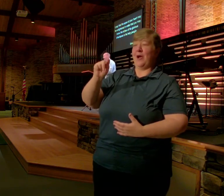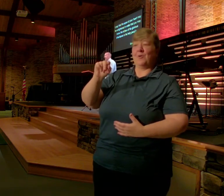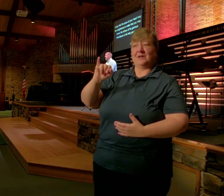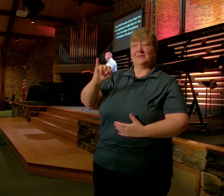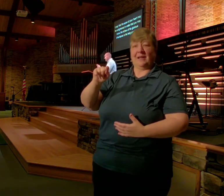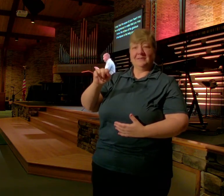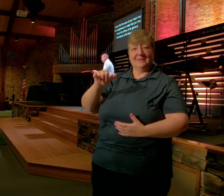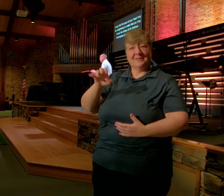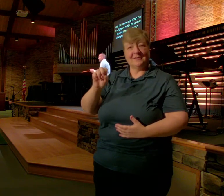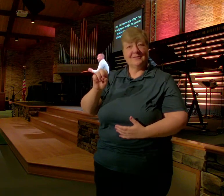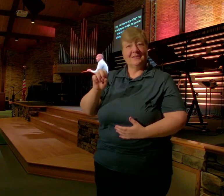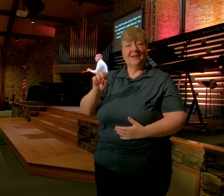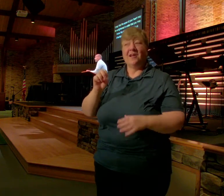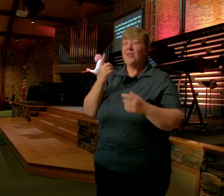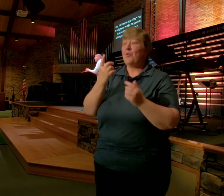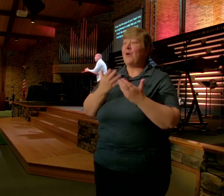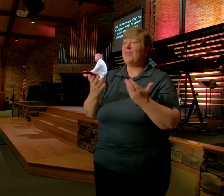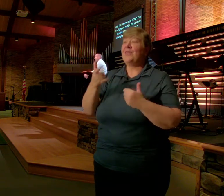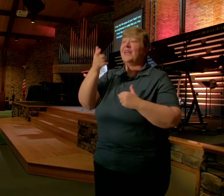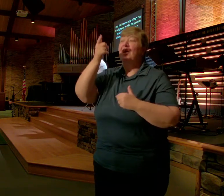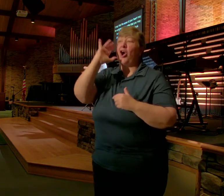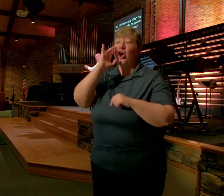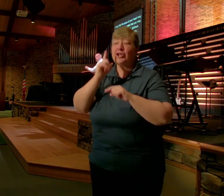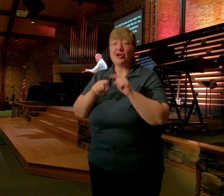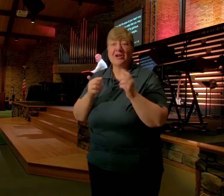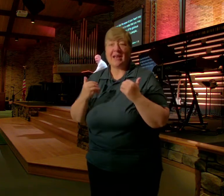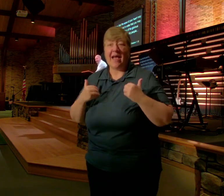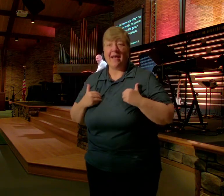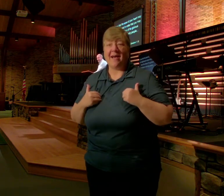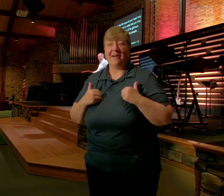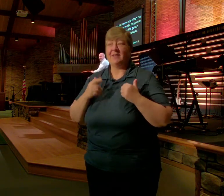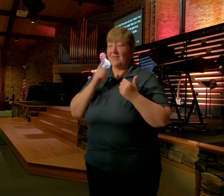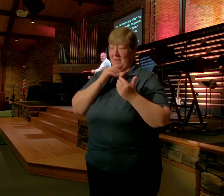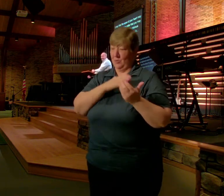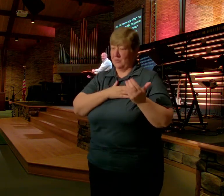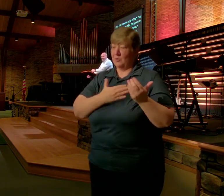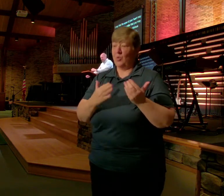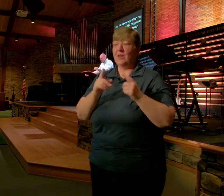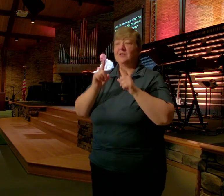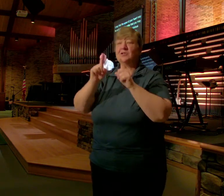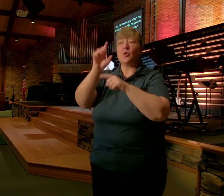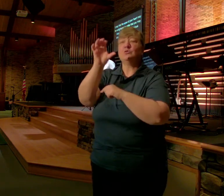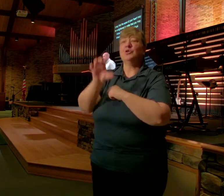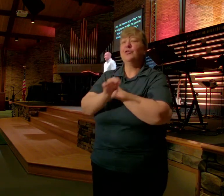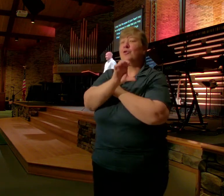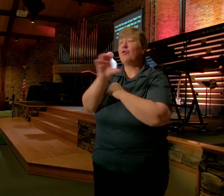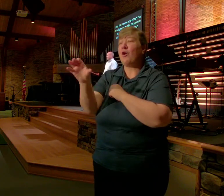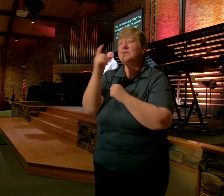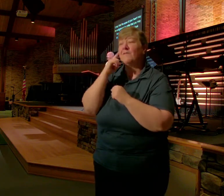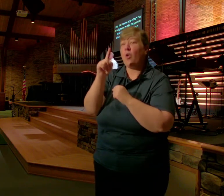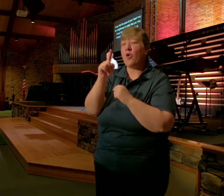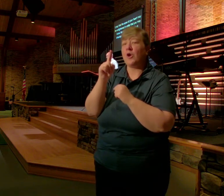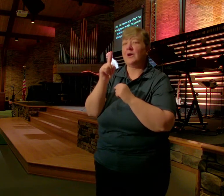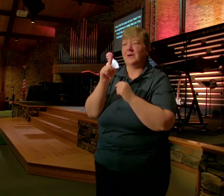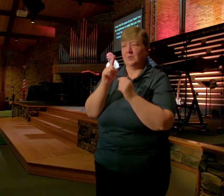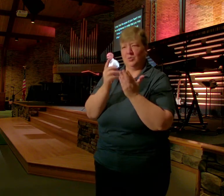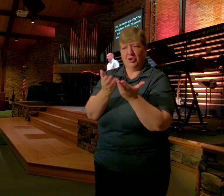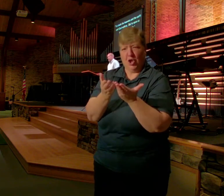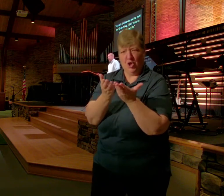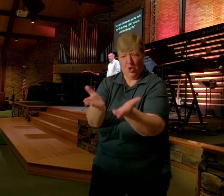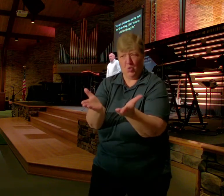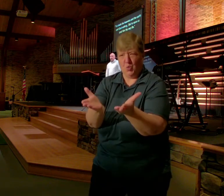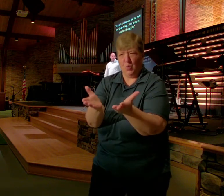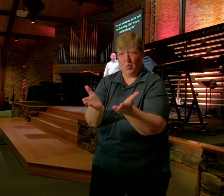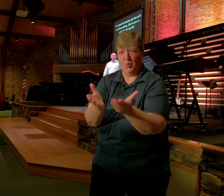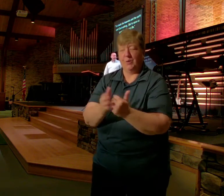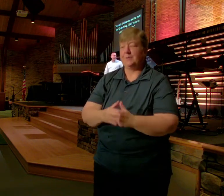couldn't Have that He was Willing to Go to A cross To obtain Is you As leslie Newbigin Says